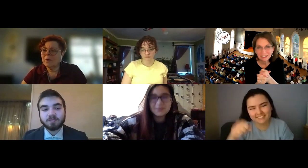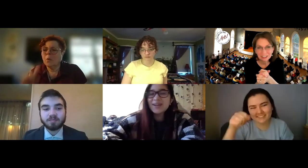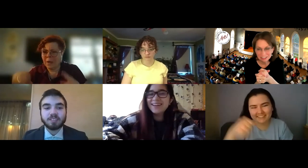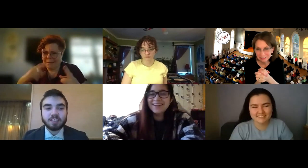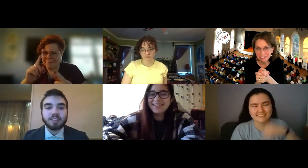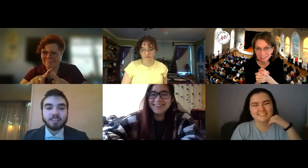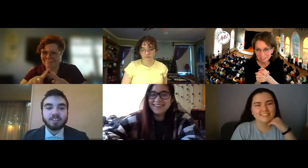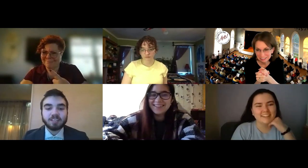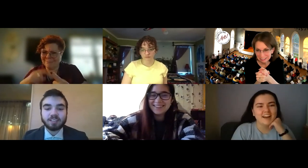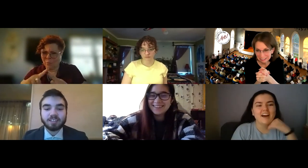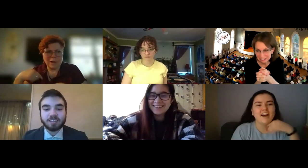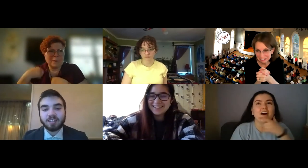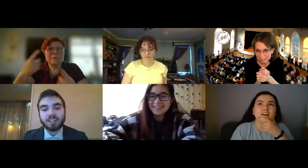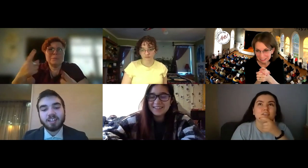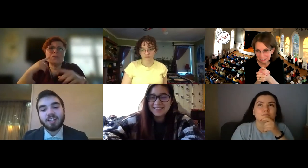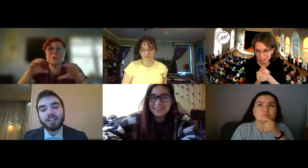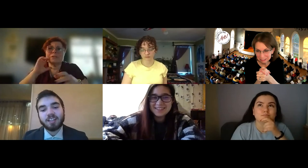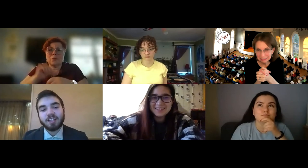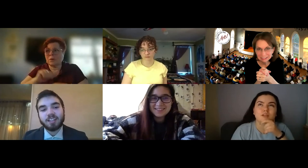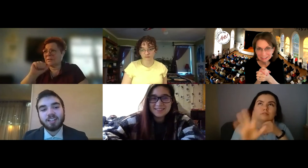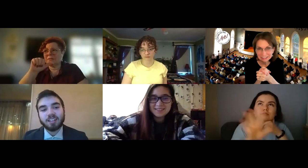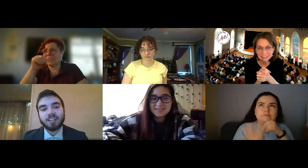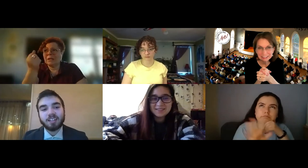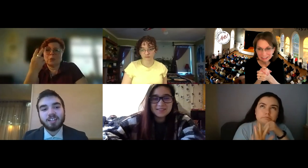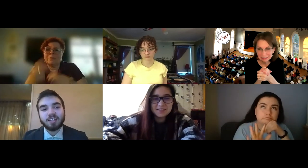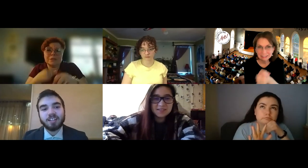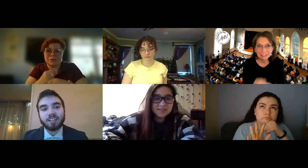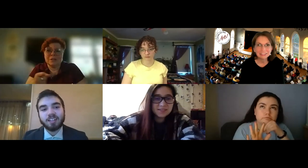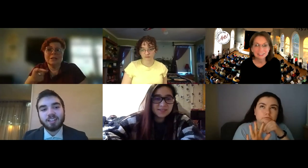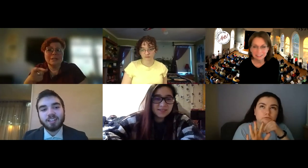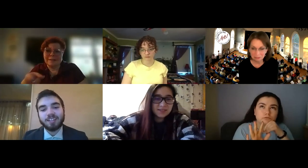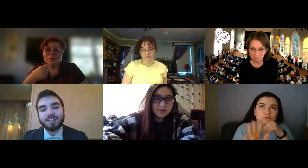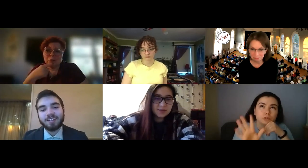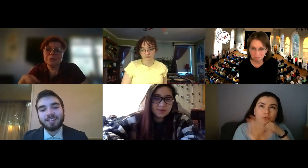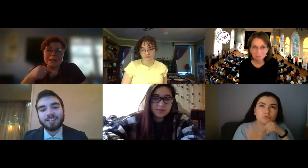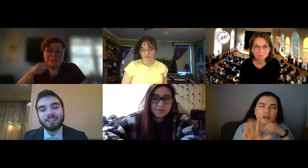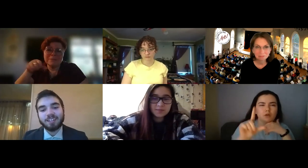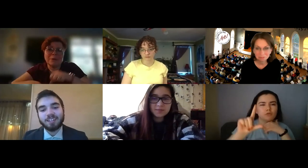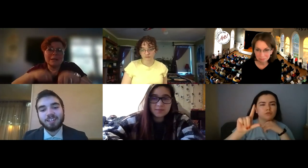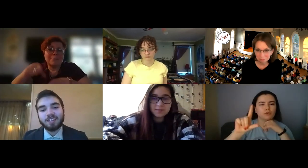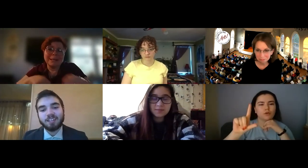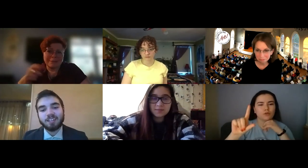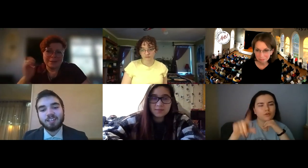When? I mean, we've been doing this for 10, 12 years. We would not be even riding a bike then.